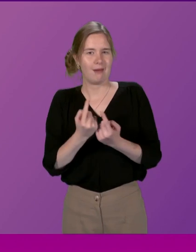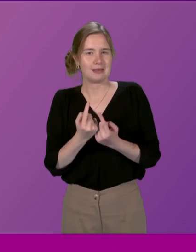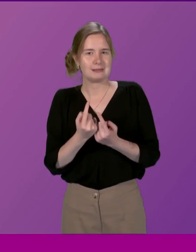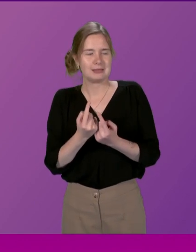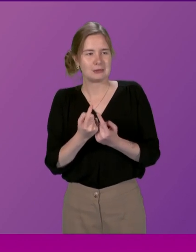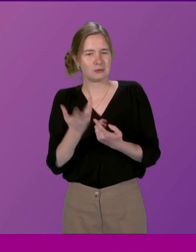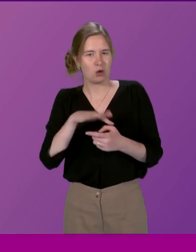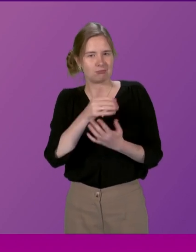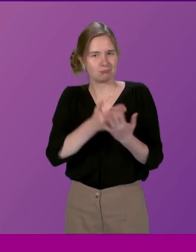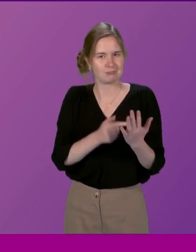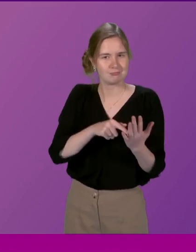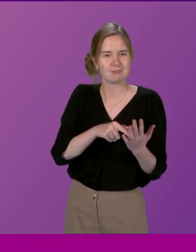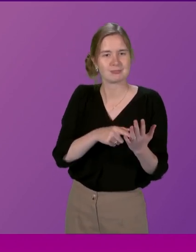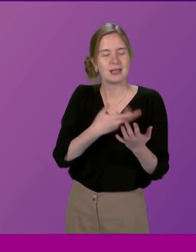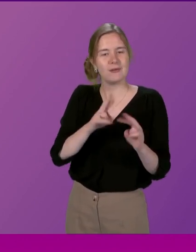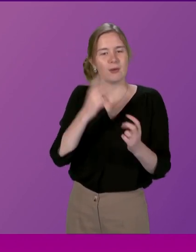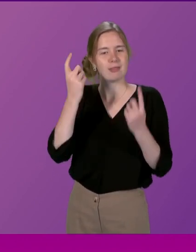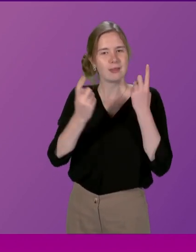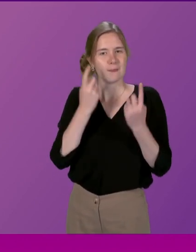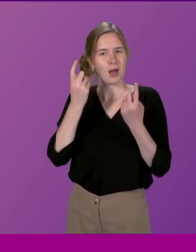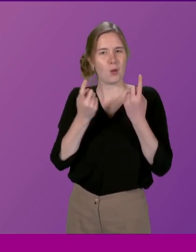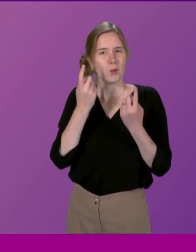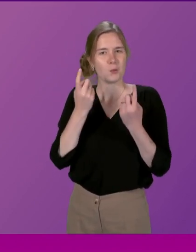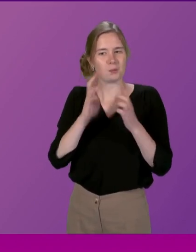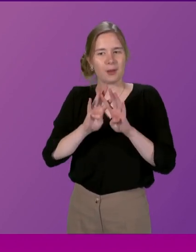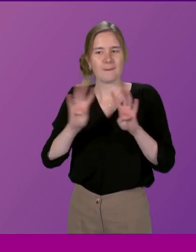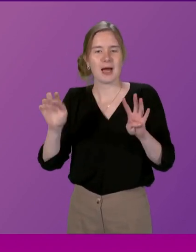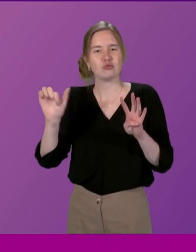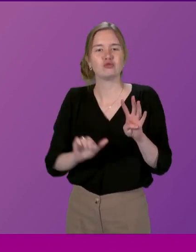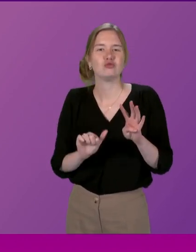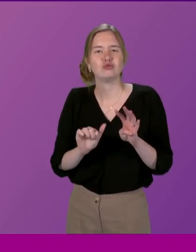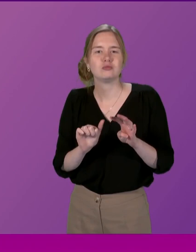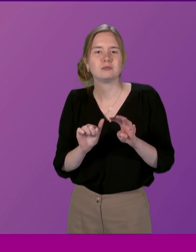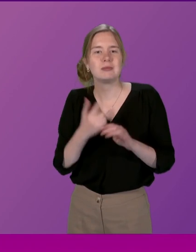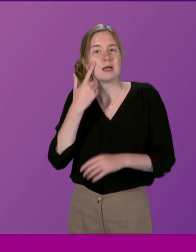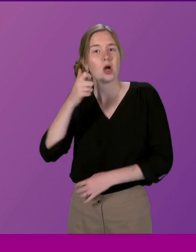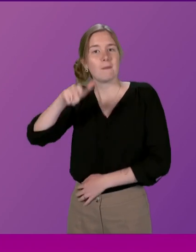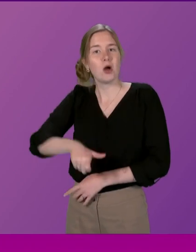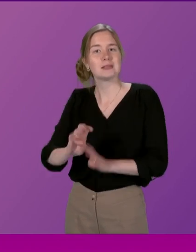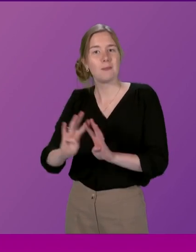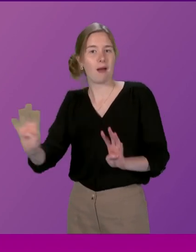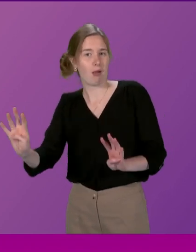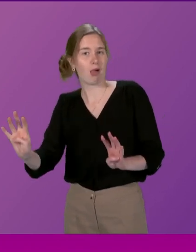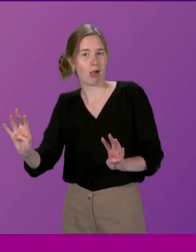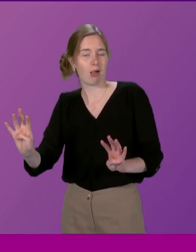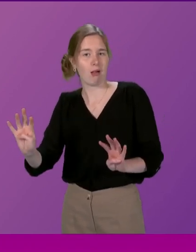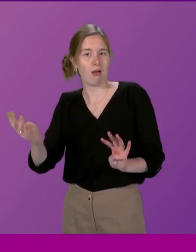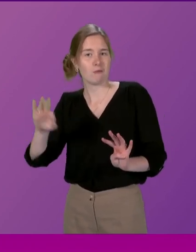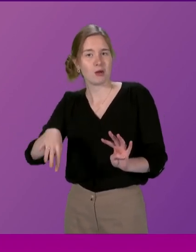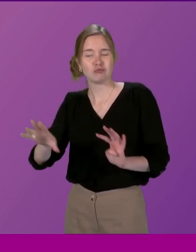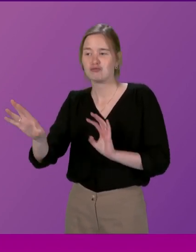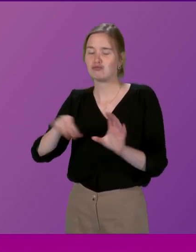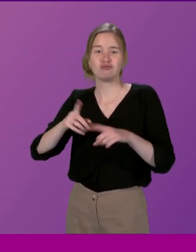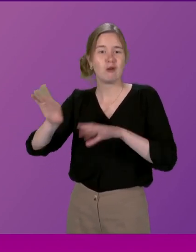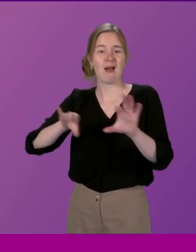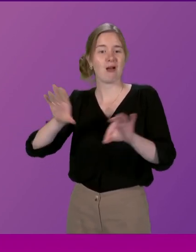flows from this is whether or not consideration that one of the panels should perhaps be a young person's panel made up of a random